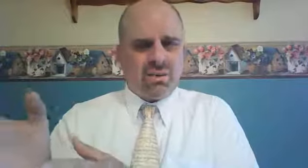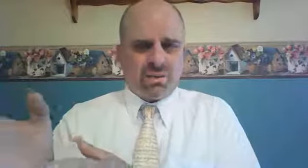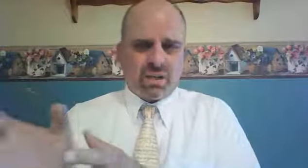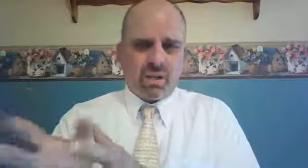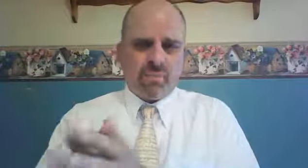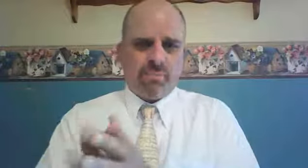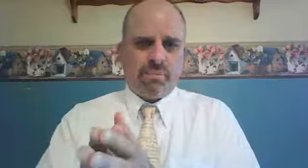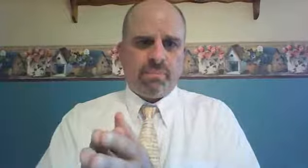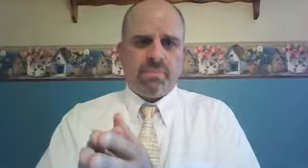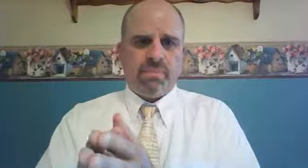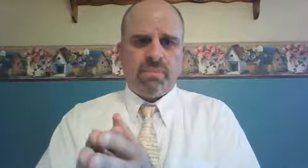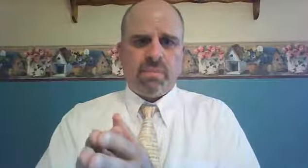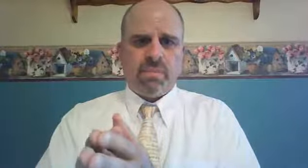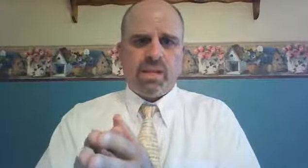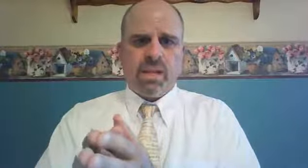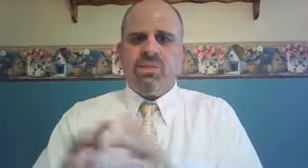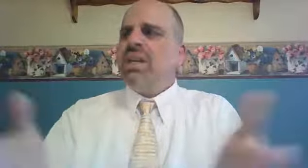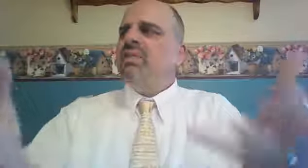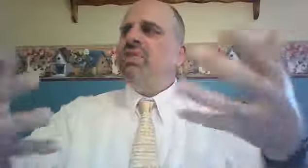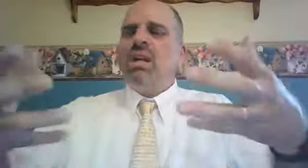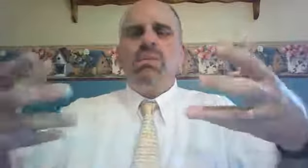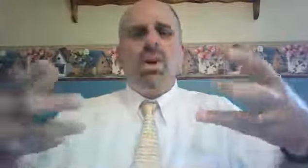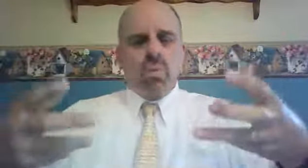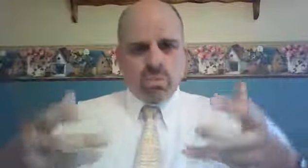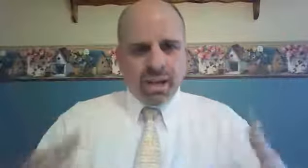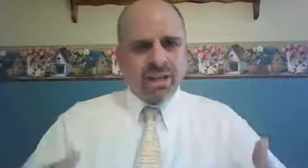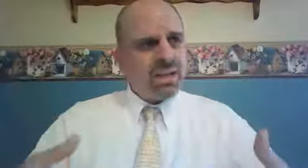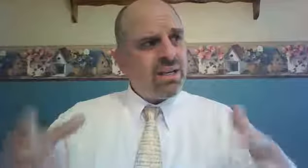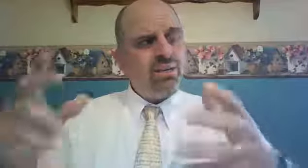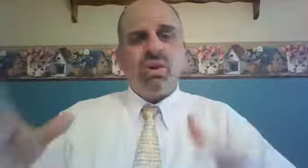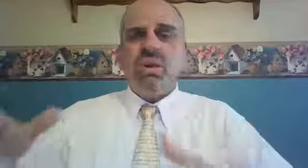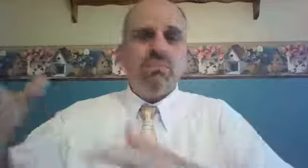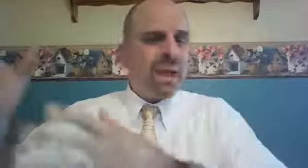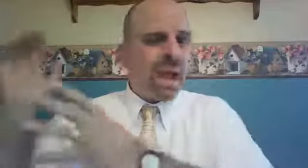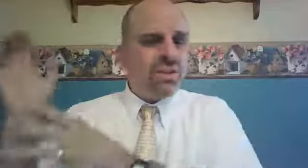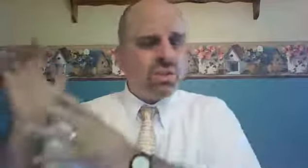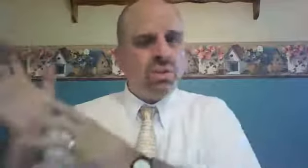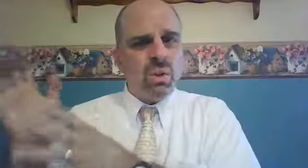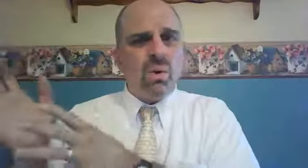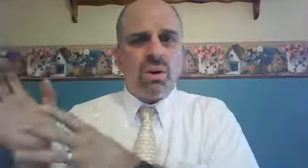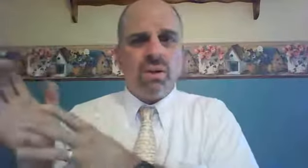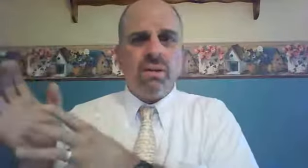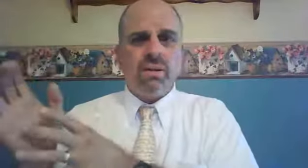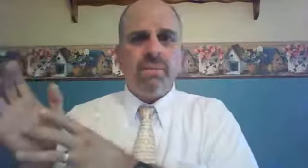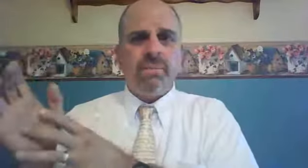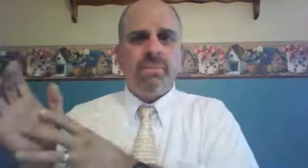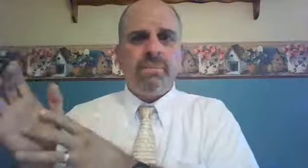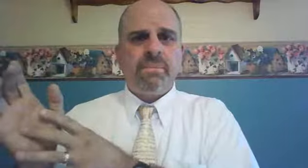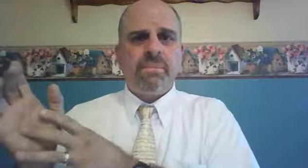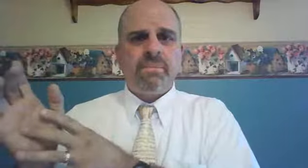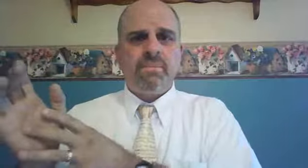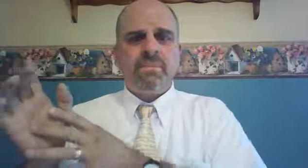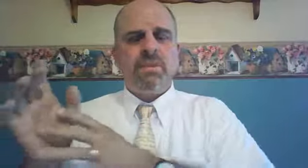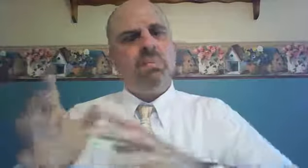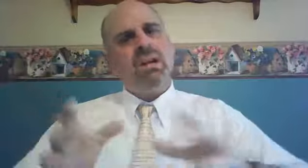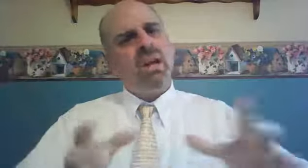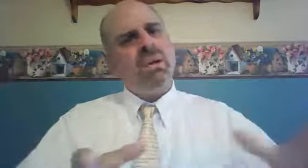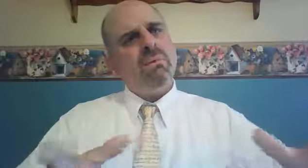the years to come. See, instead of repenting and turning back to the Lord, they're becoming